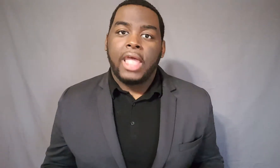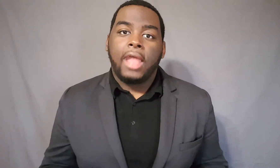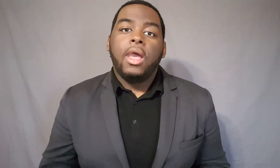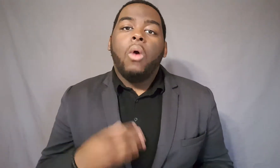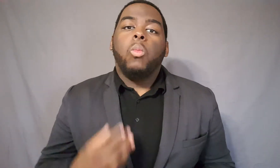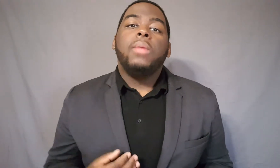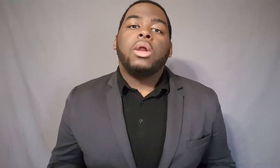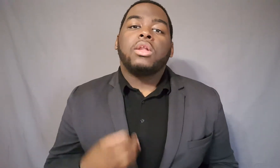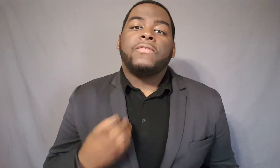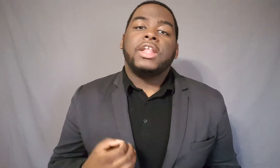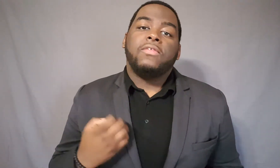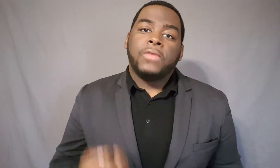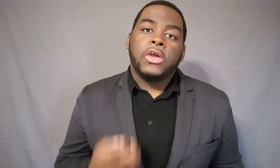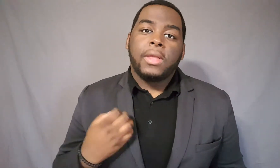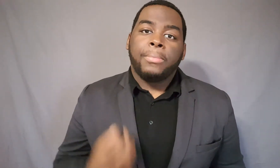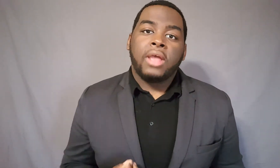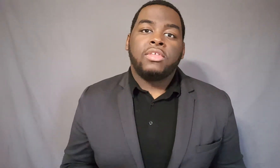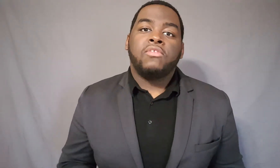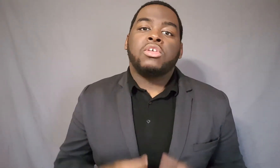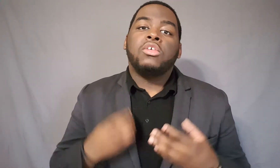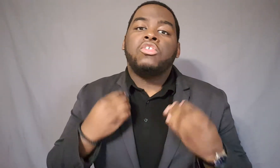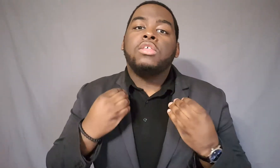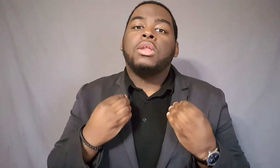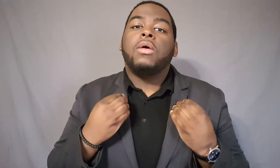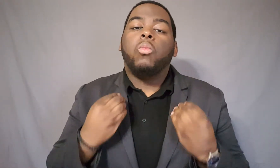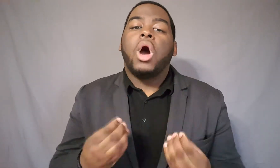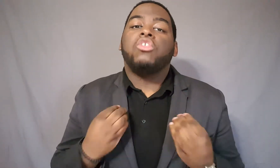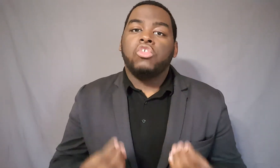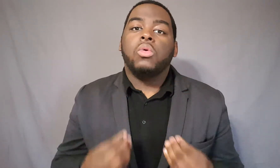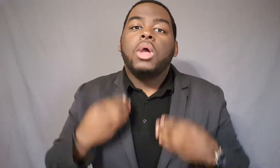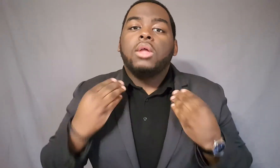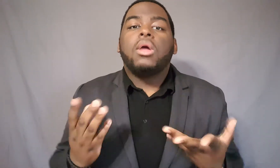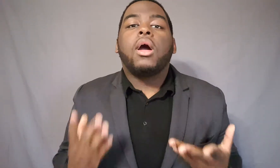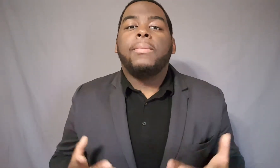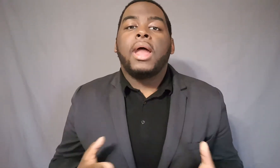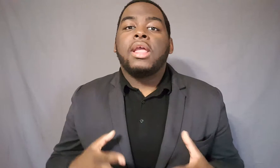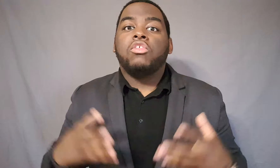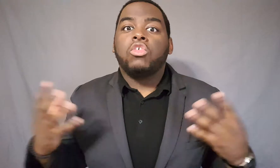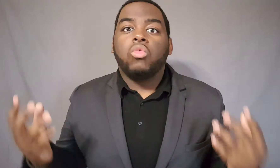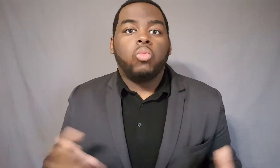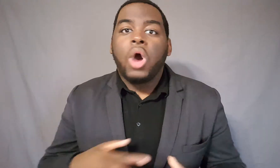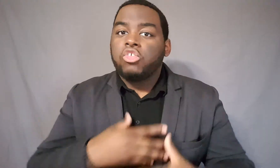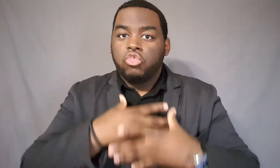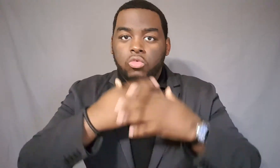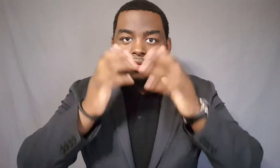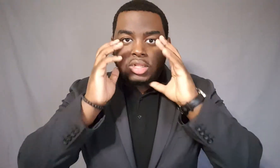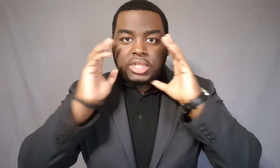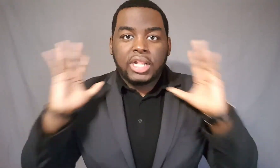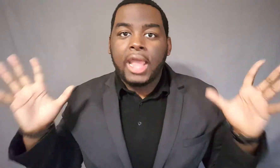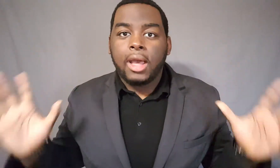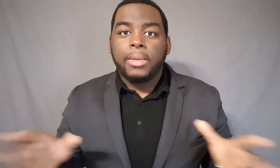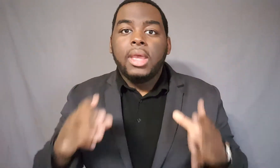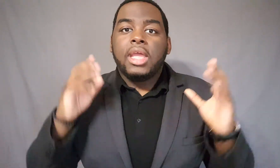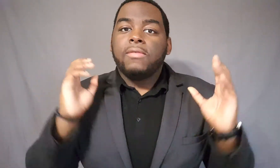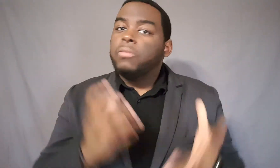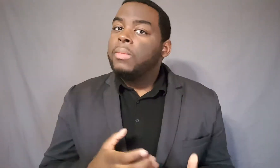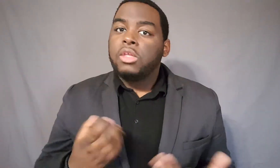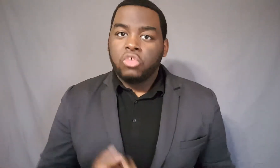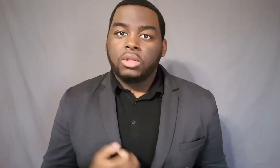that, women are going to find this very impressive because she's going to watch you talk about it and just watch you just light up. And women generally